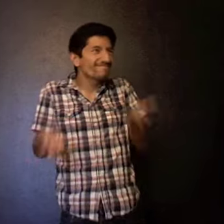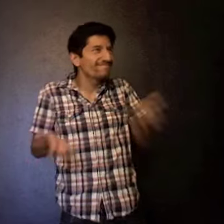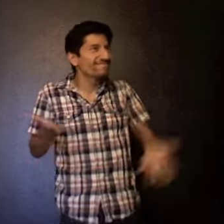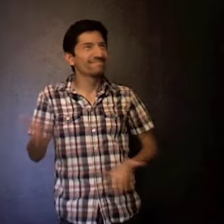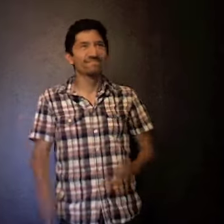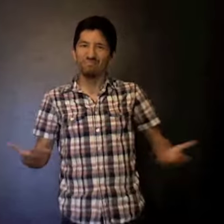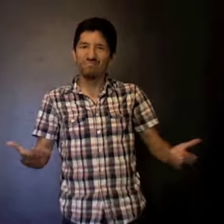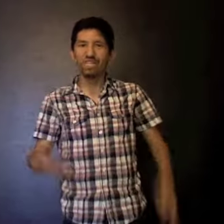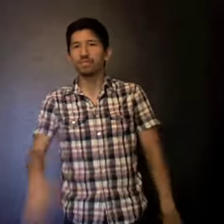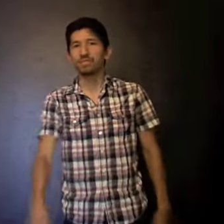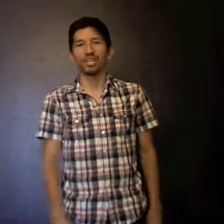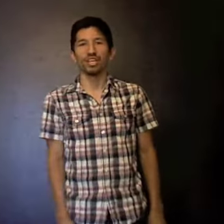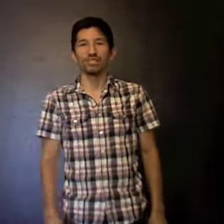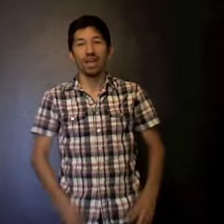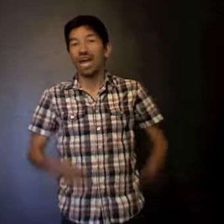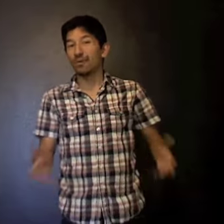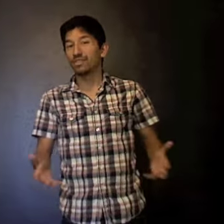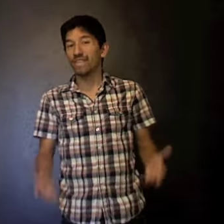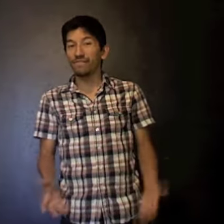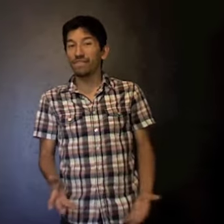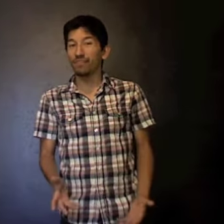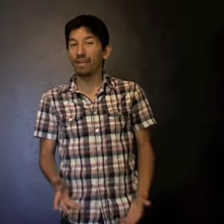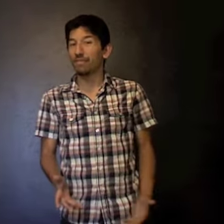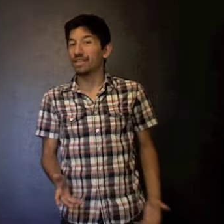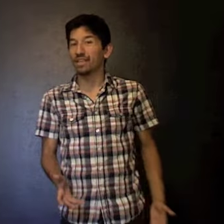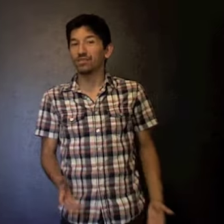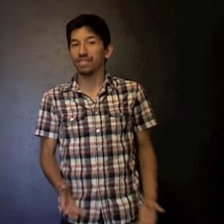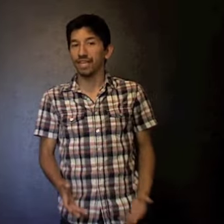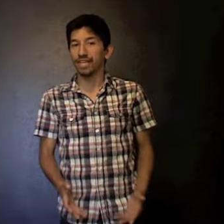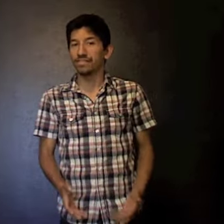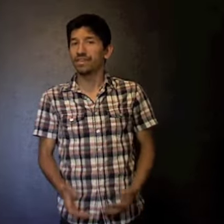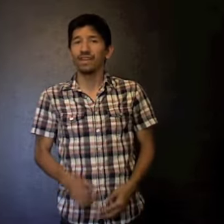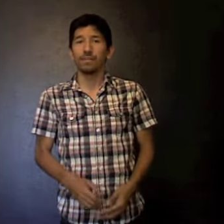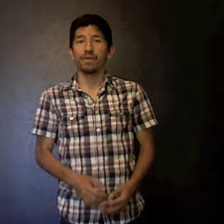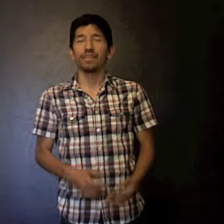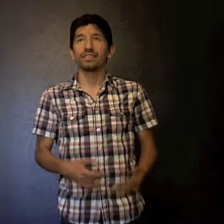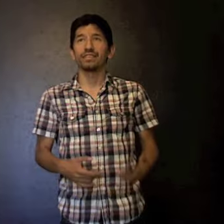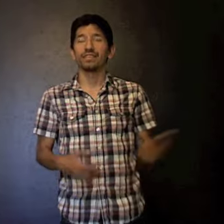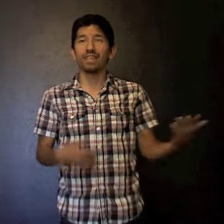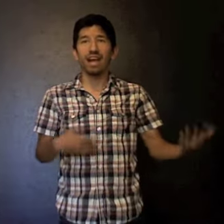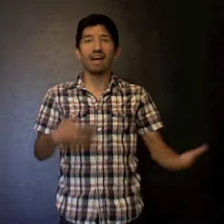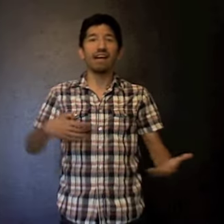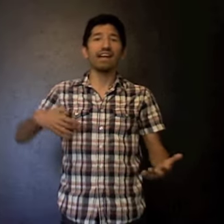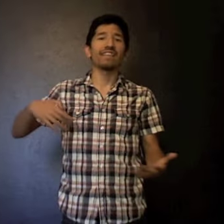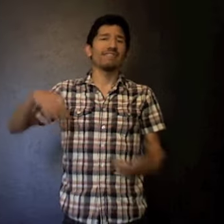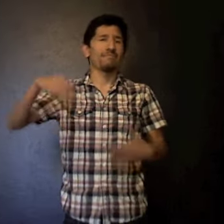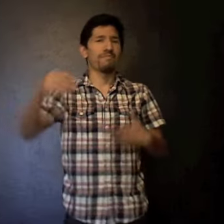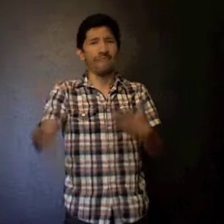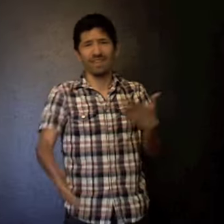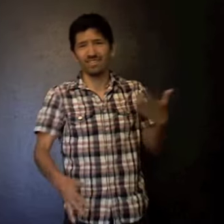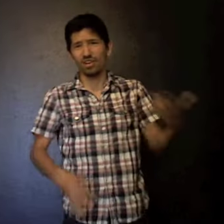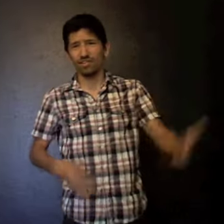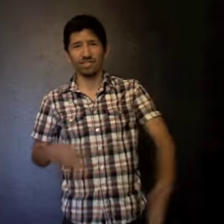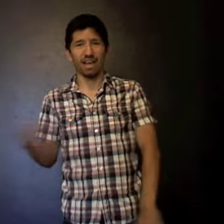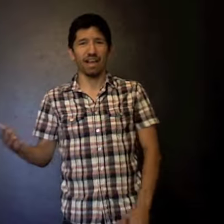It was pretty good. I would definitely recommend to go see it, but it's not a best all-time,